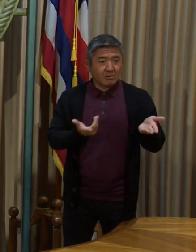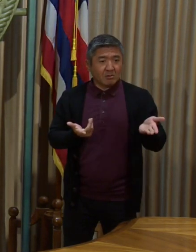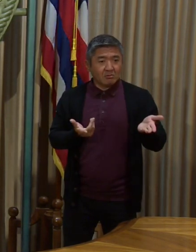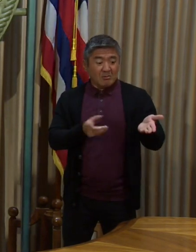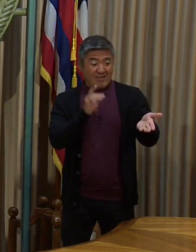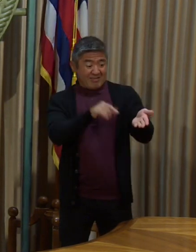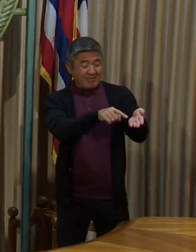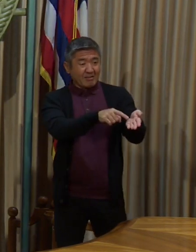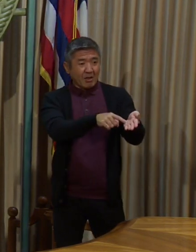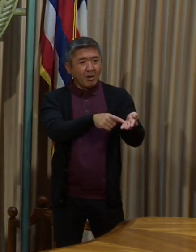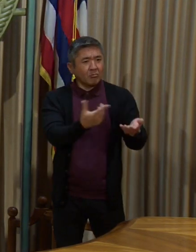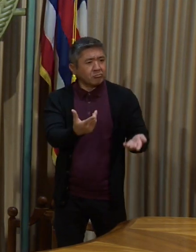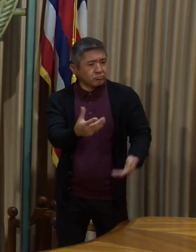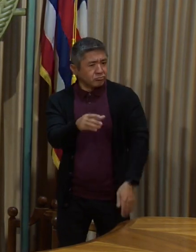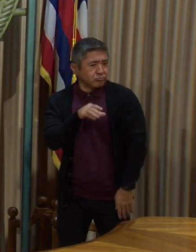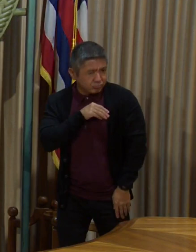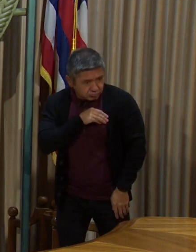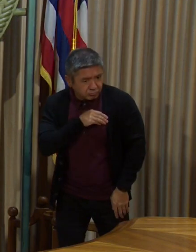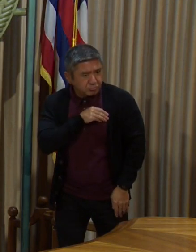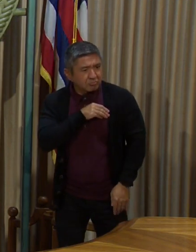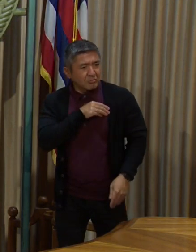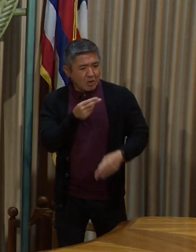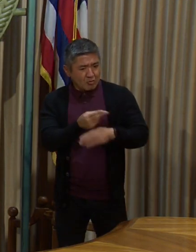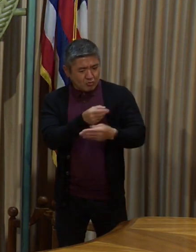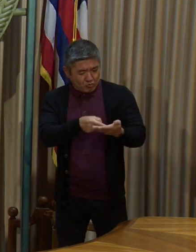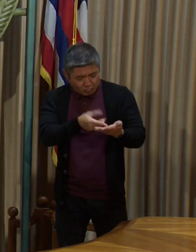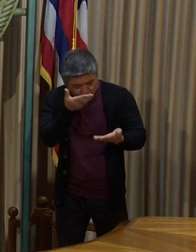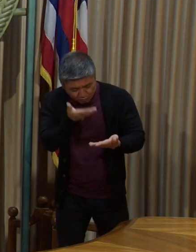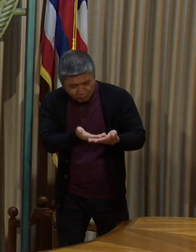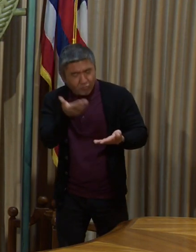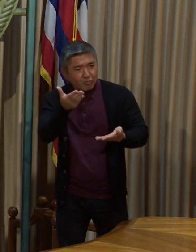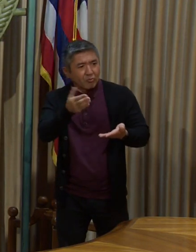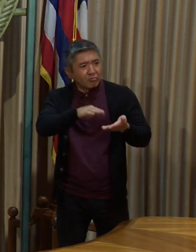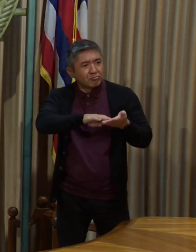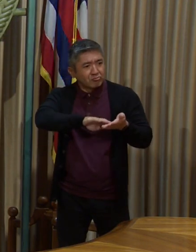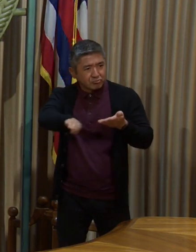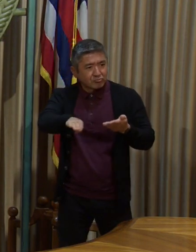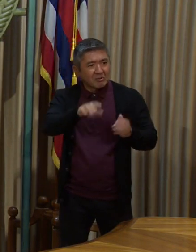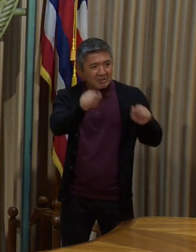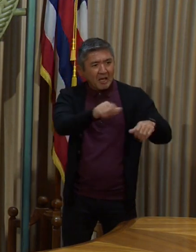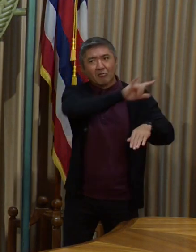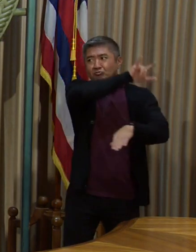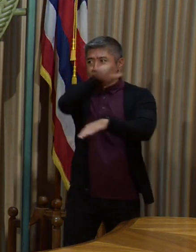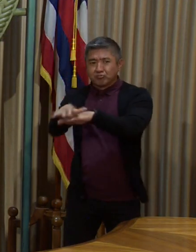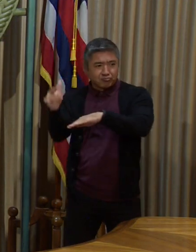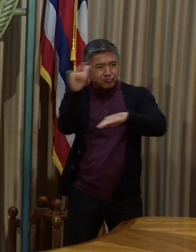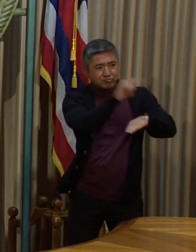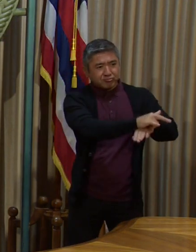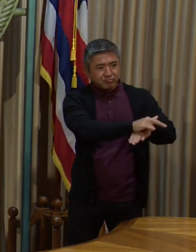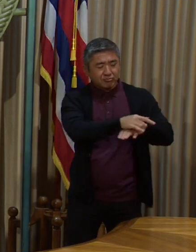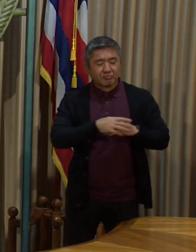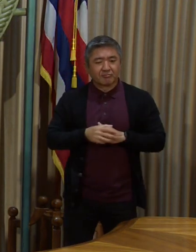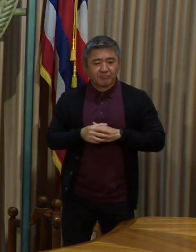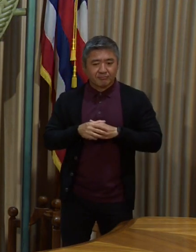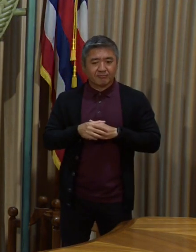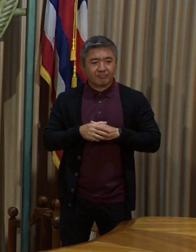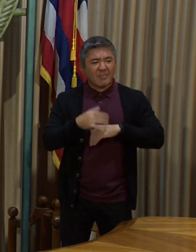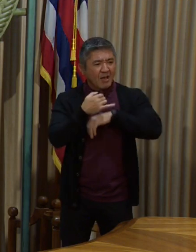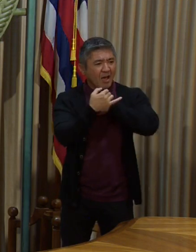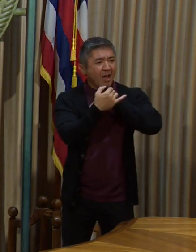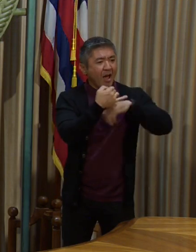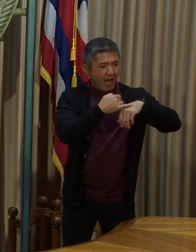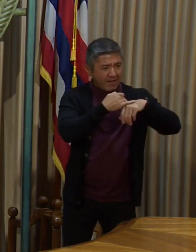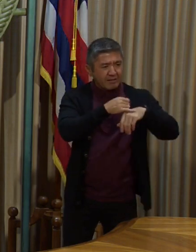that they will be able to use that to travel inter-county. You know, certainly we would